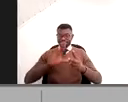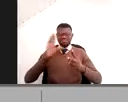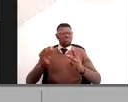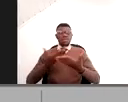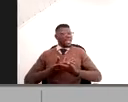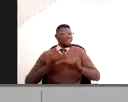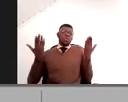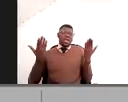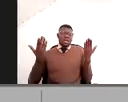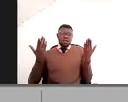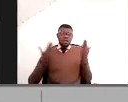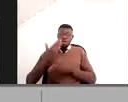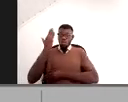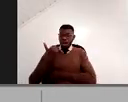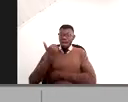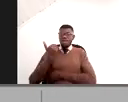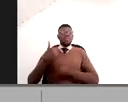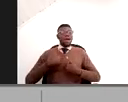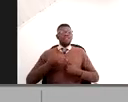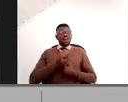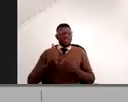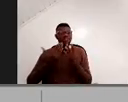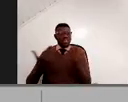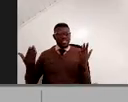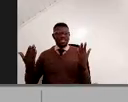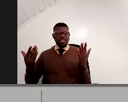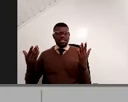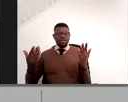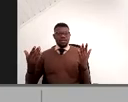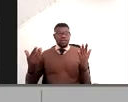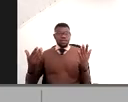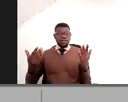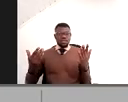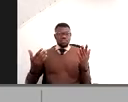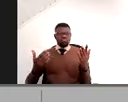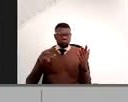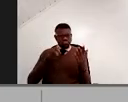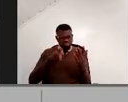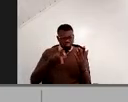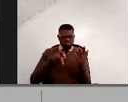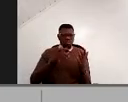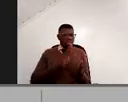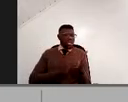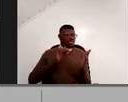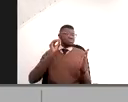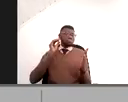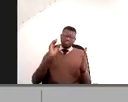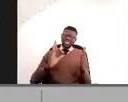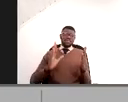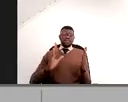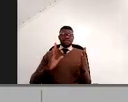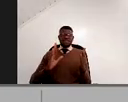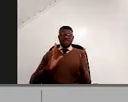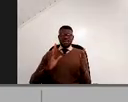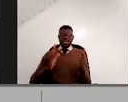there is other goods which are by far more costly per unit or per ton or